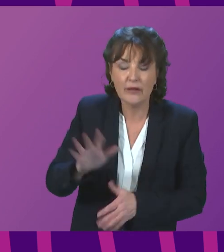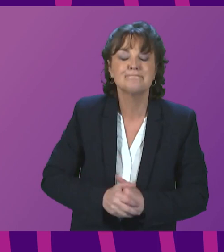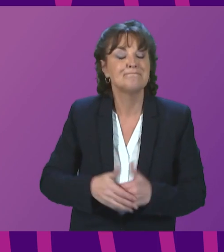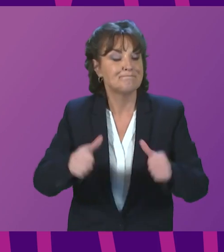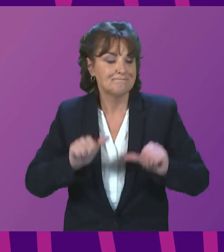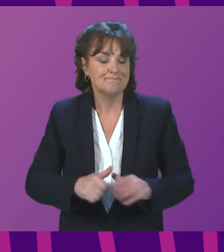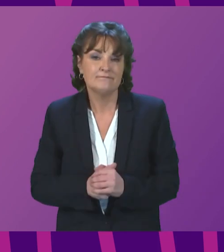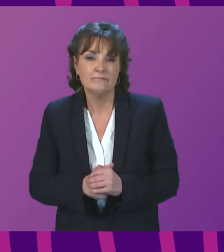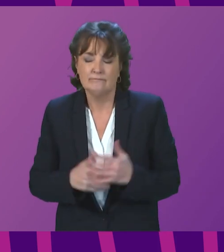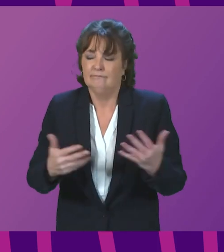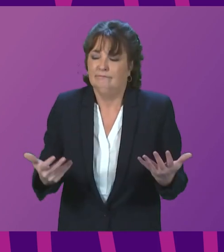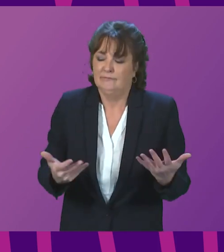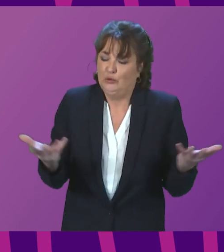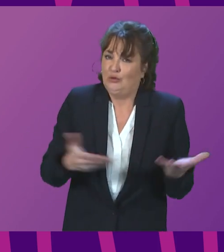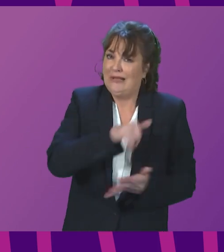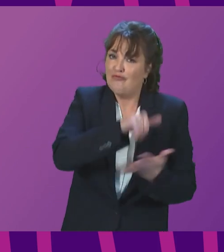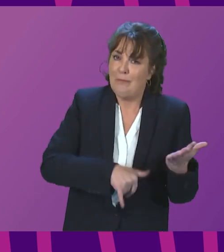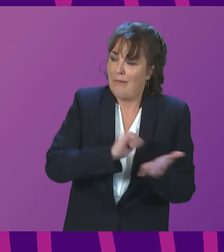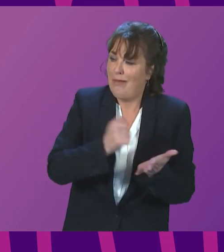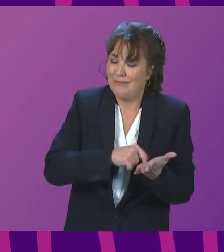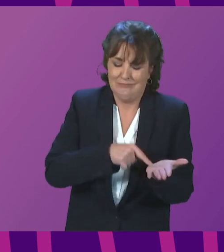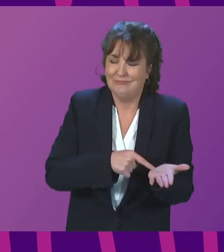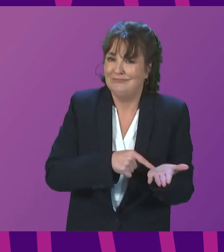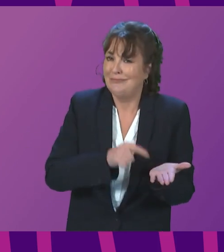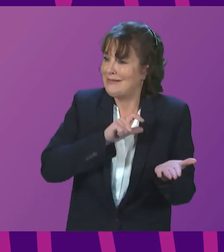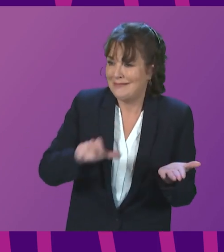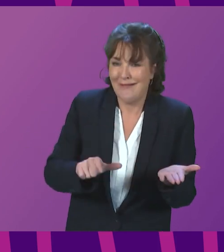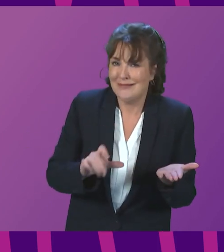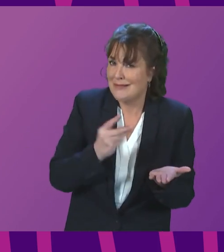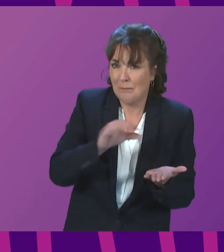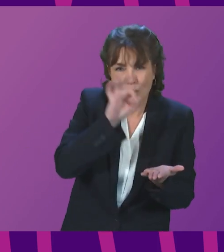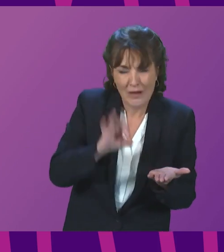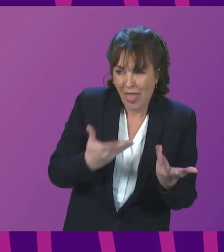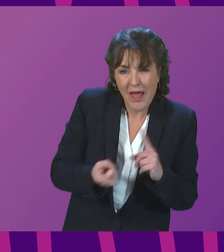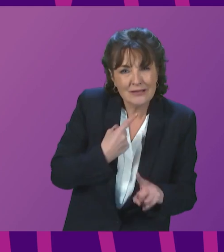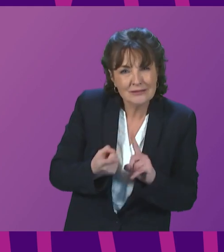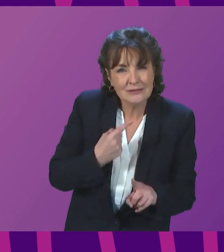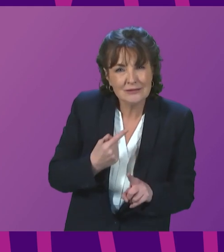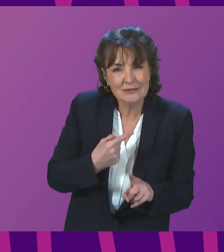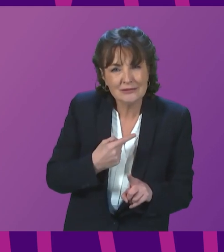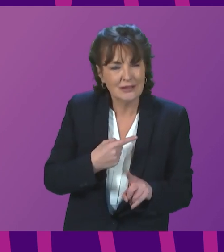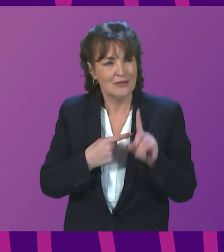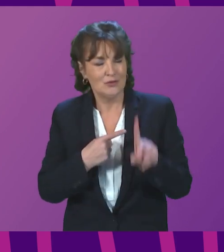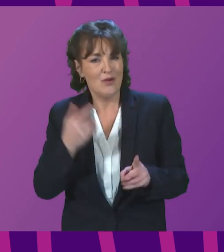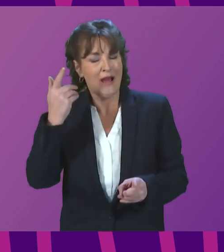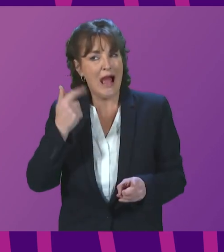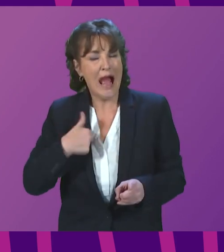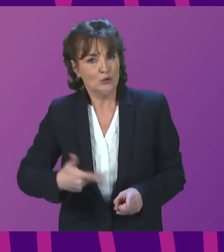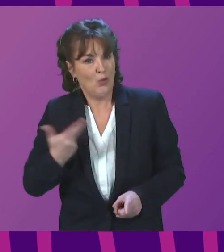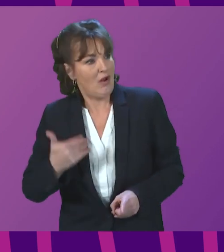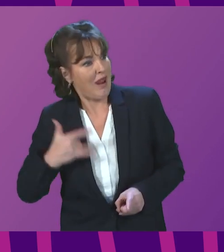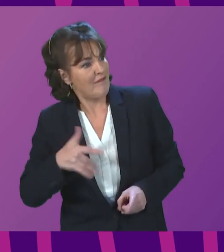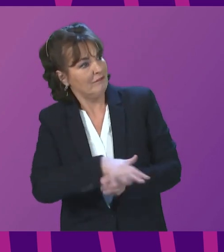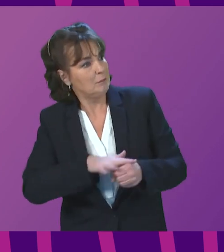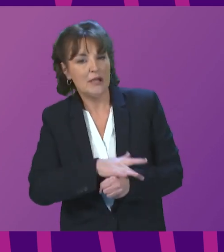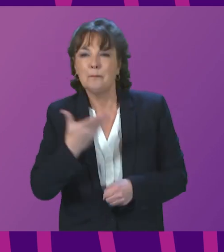there are still unanswered questions, and we cannot allow this to be a report where people say warm words but no meaningful action follows. The